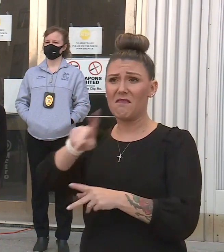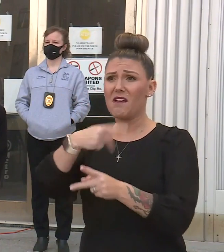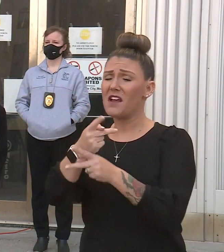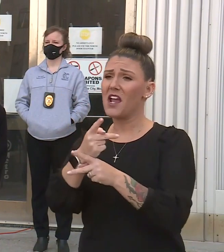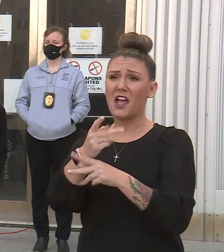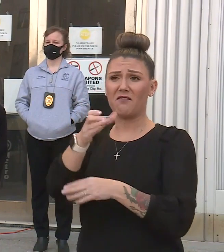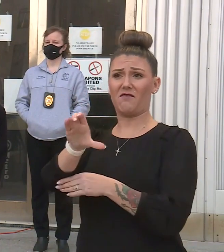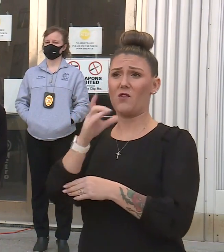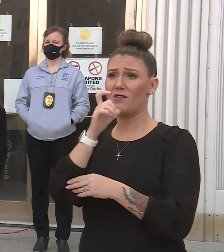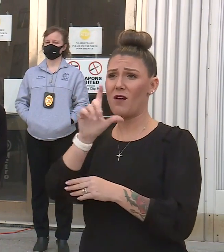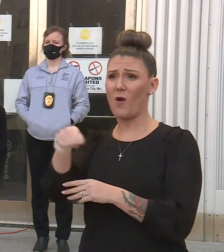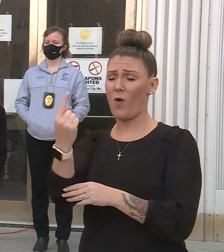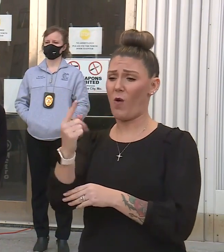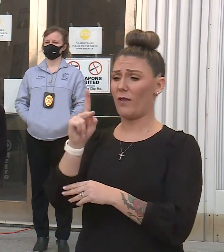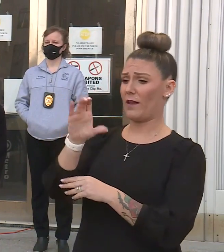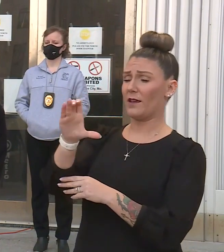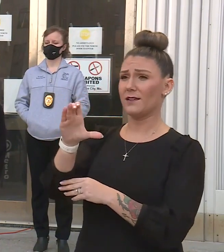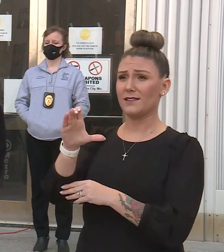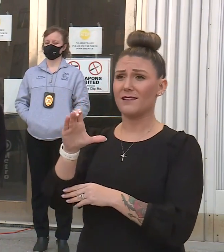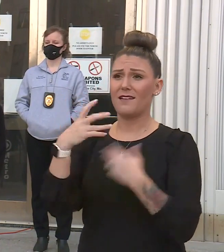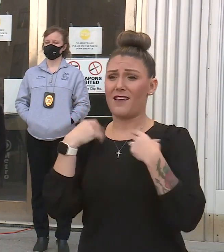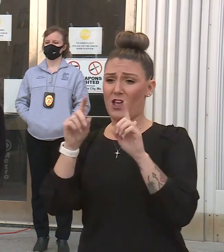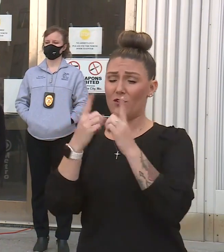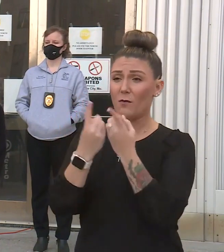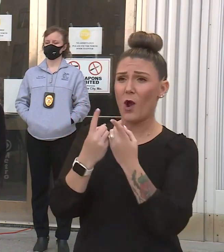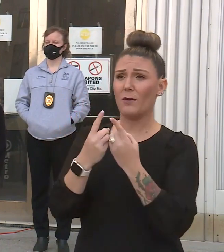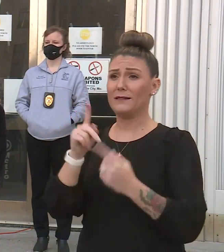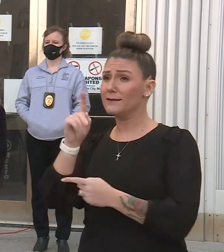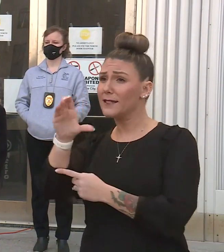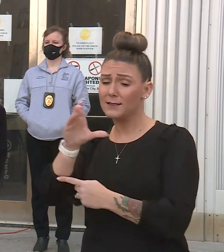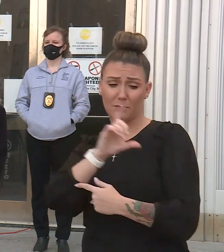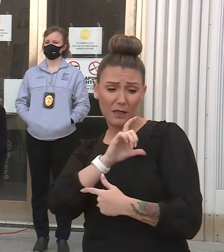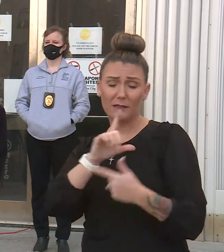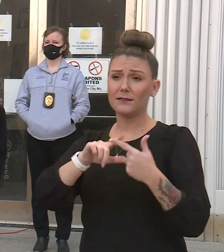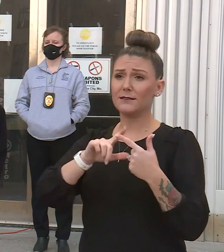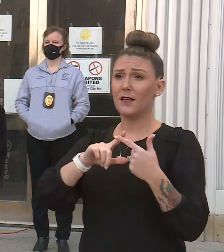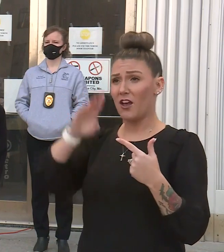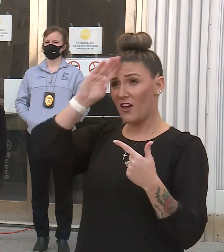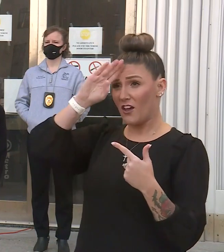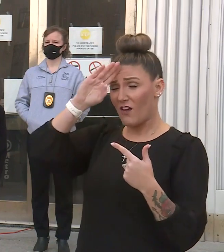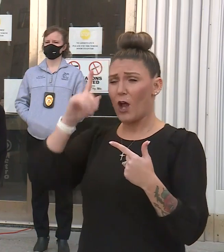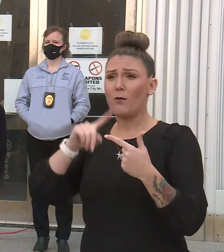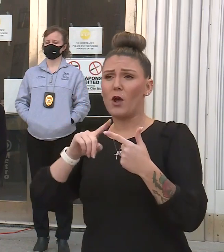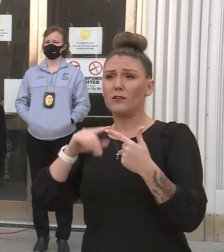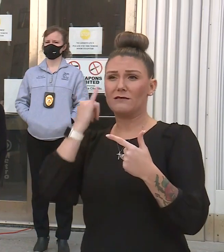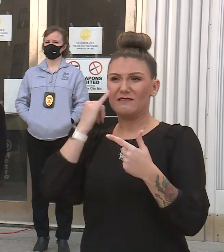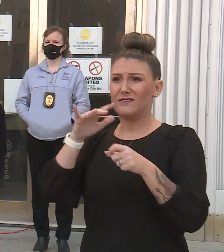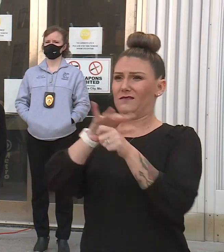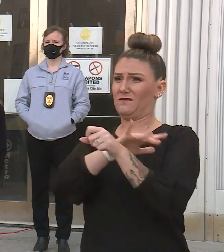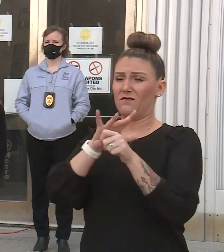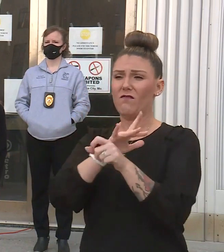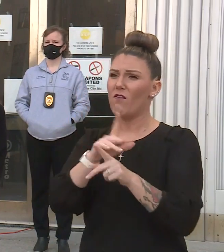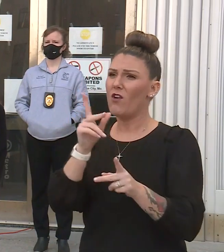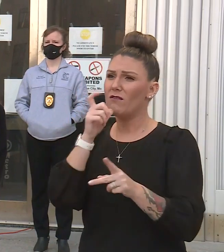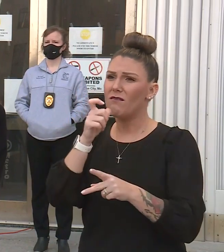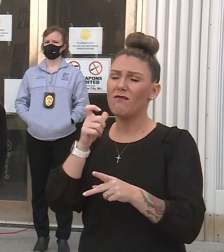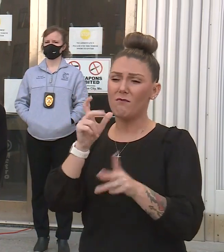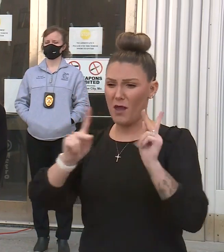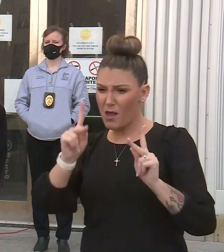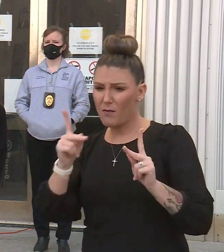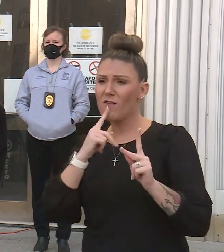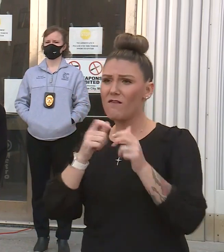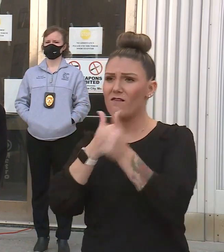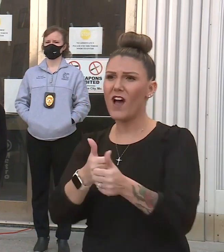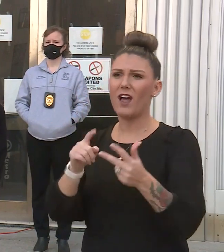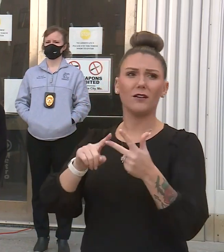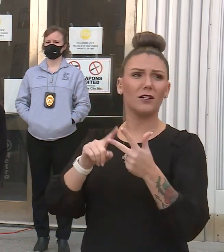And it is not just the Kansas City Health Department. It's the Kansas City Police Department. It's the fire marshal if there's a capacity issue. It's the Department of Regulated Industries, if